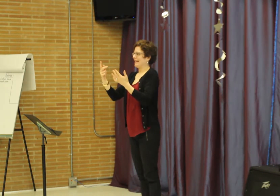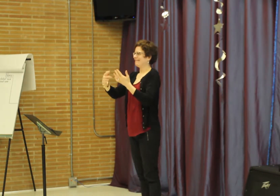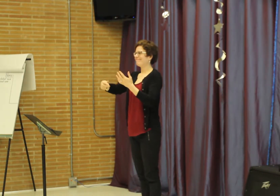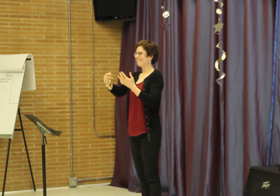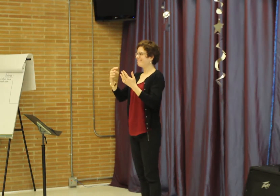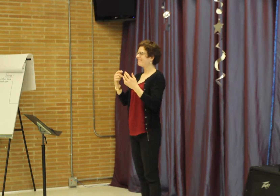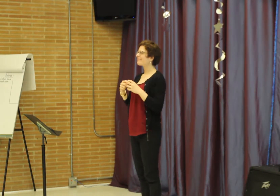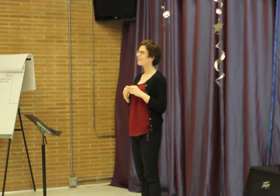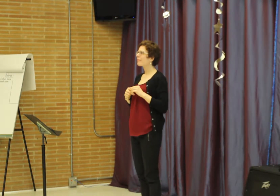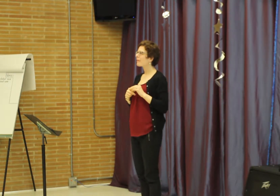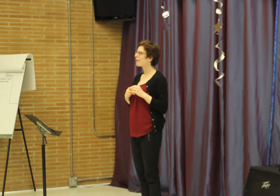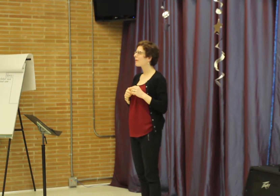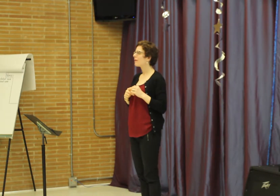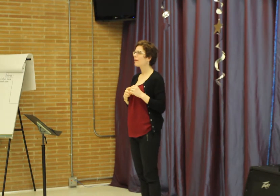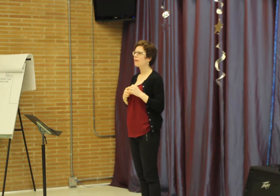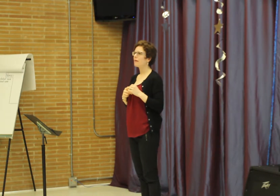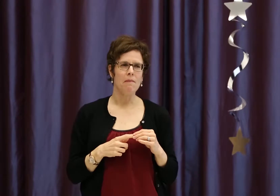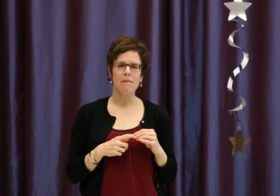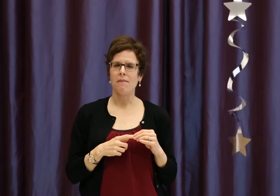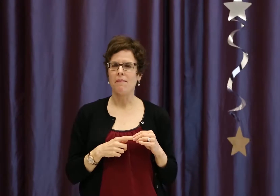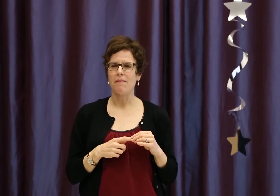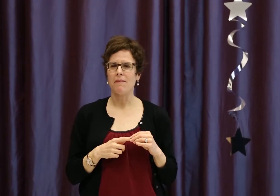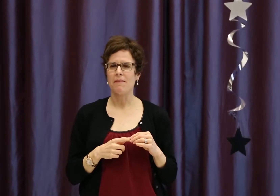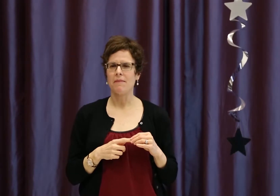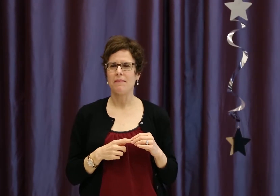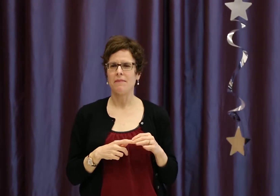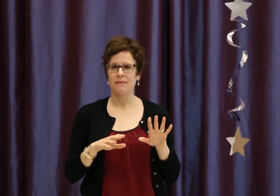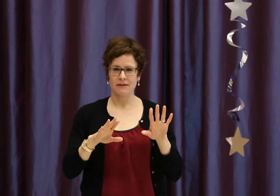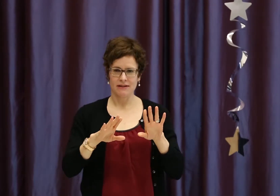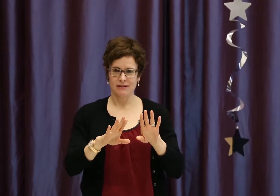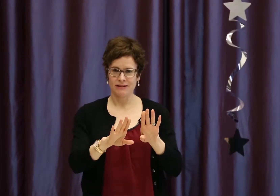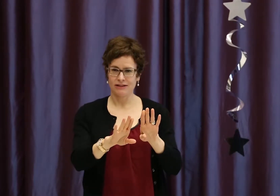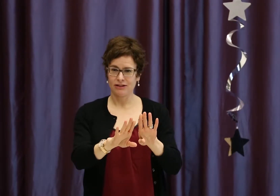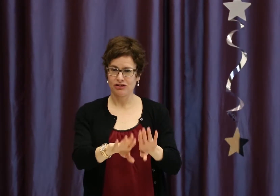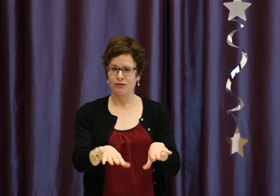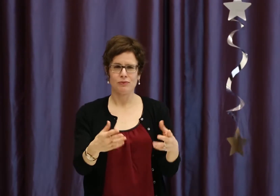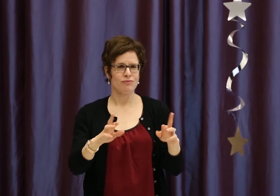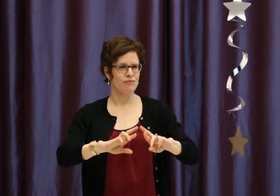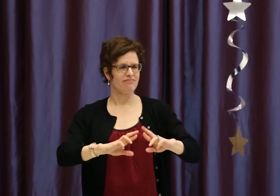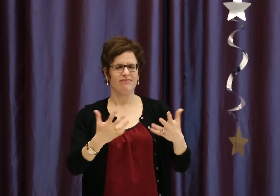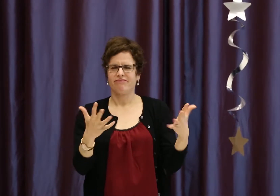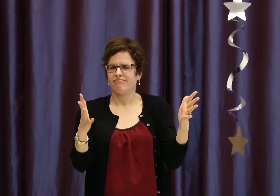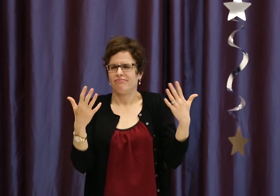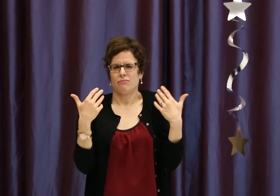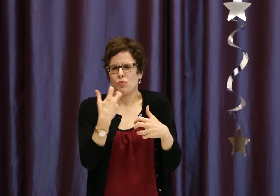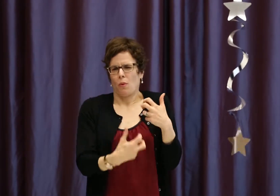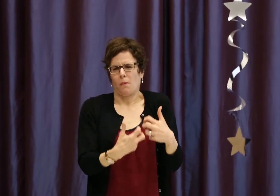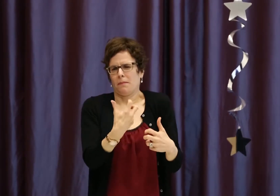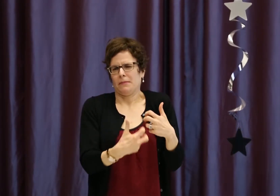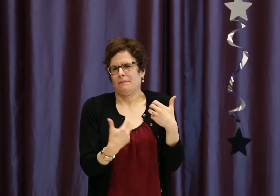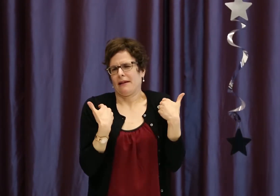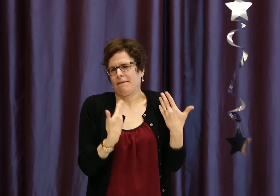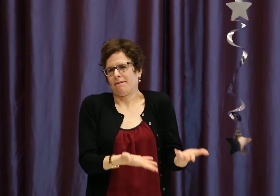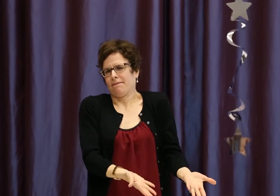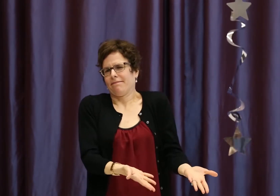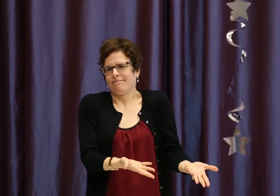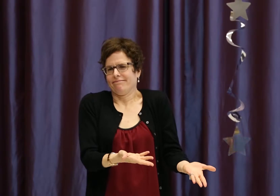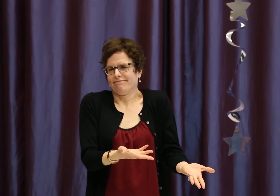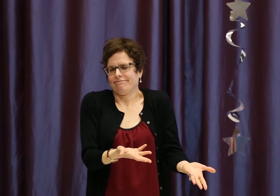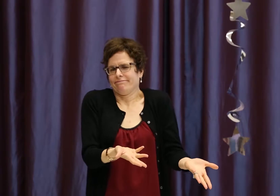So, this says to me that the system has already primed these parents and their children to fail at learning sign language.